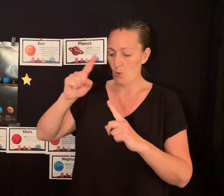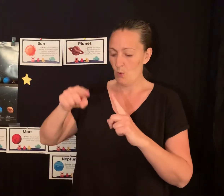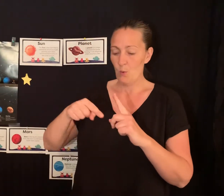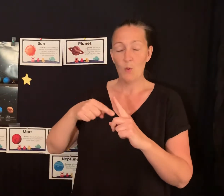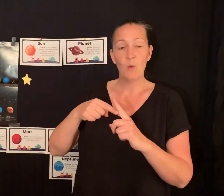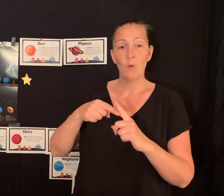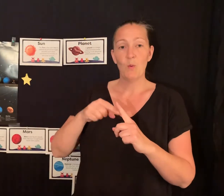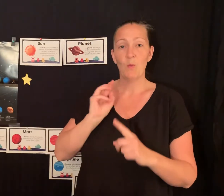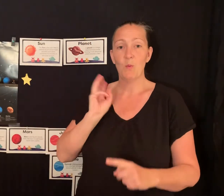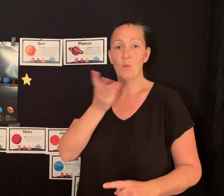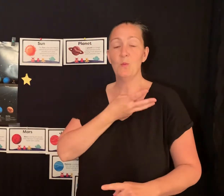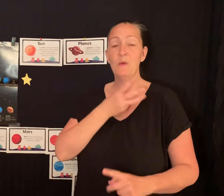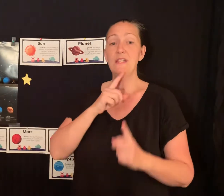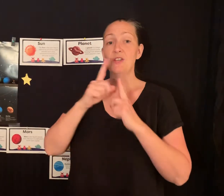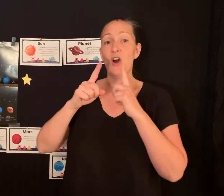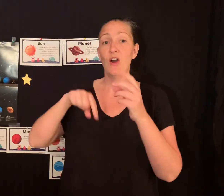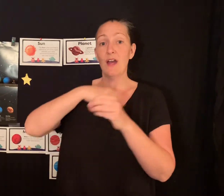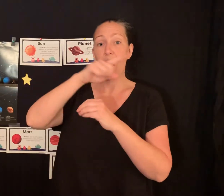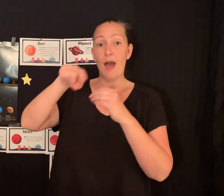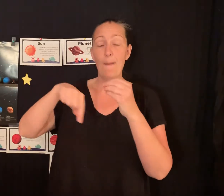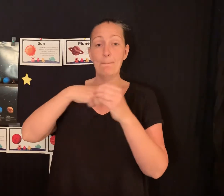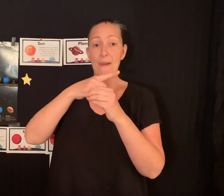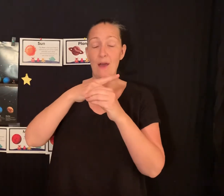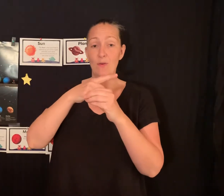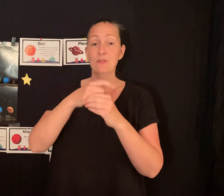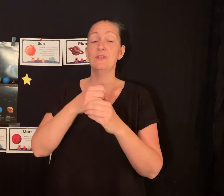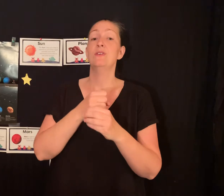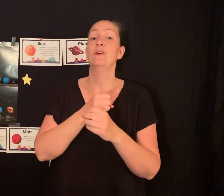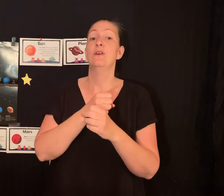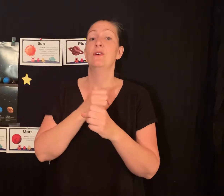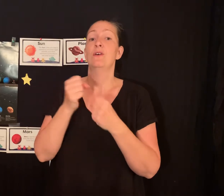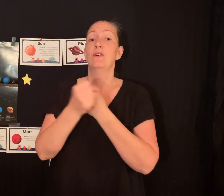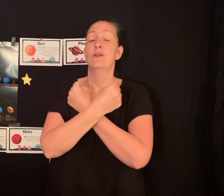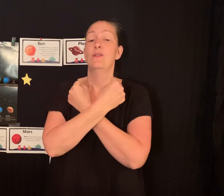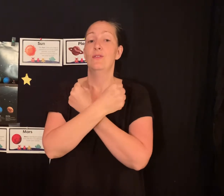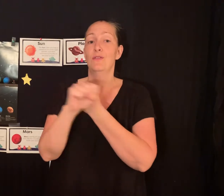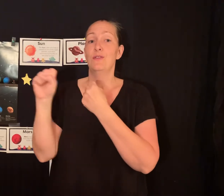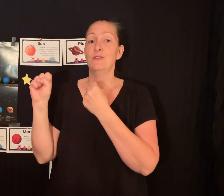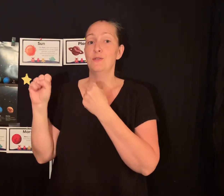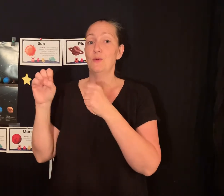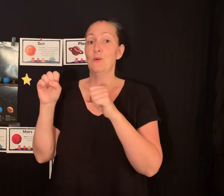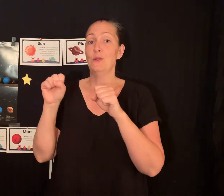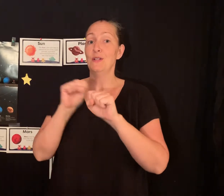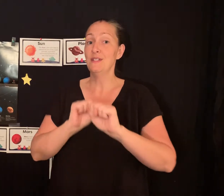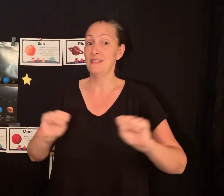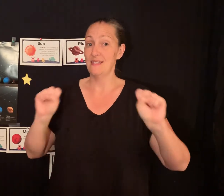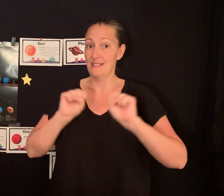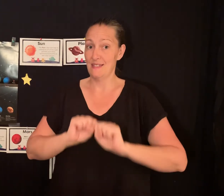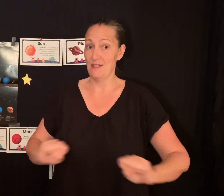When we talk about the solar system,